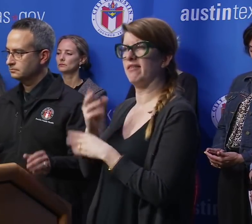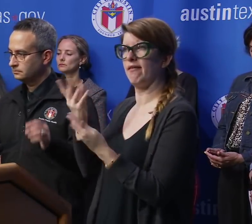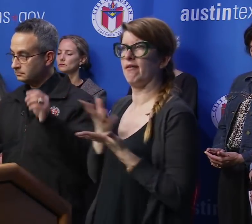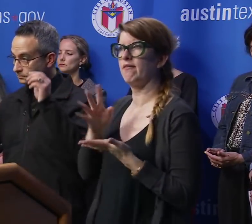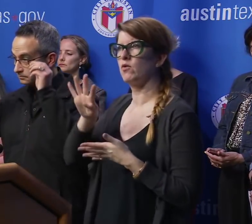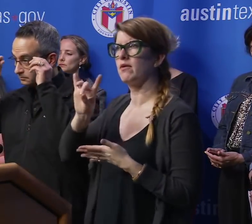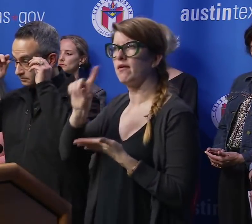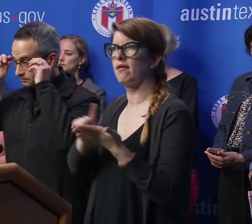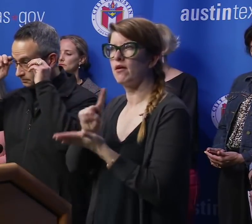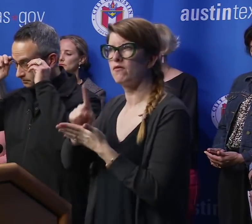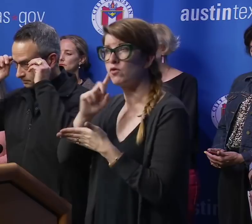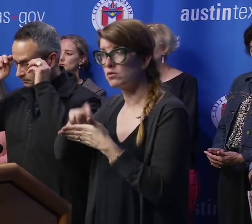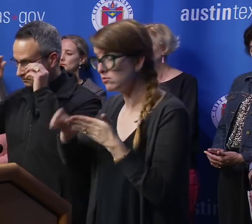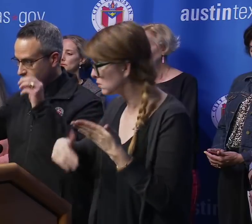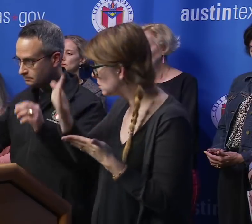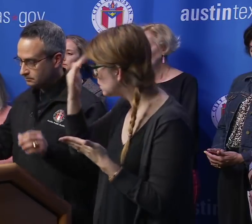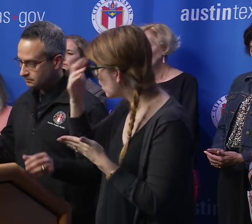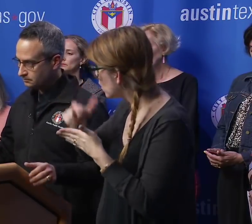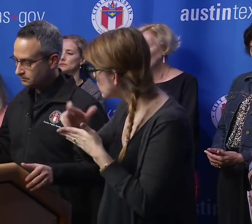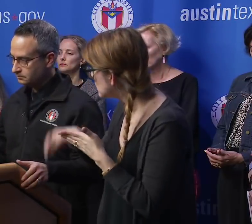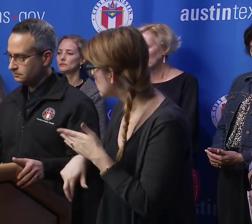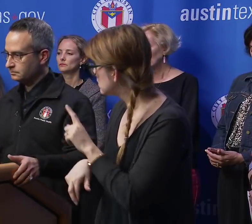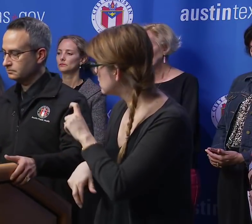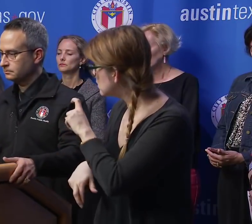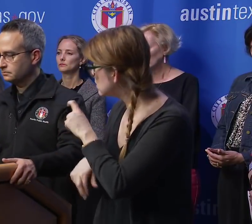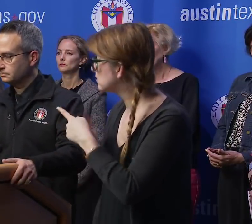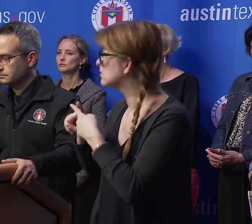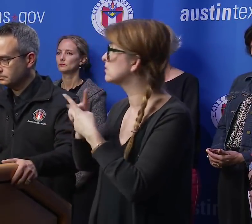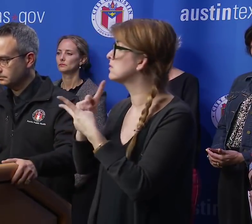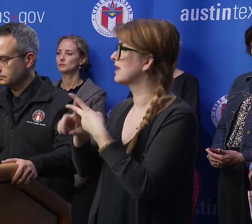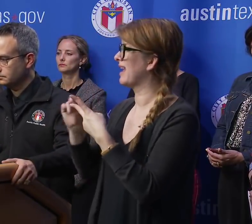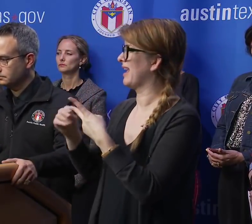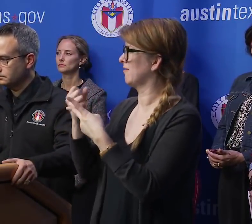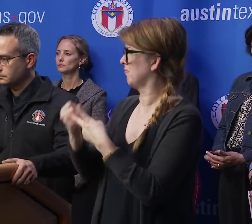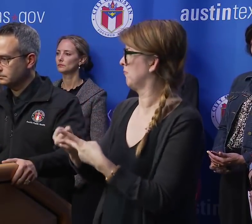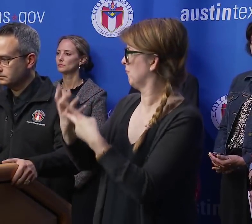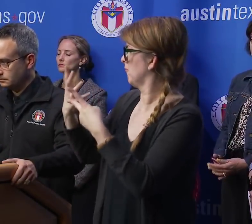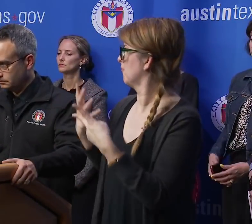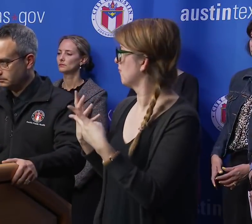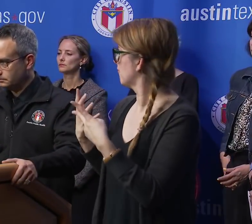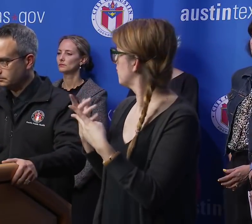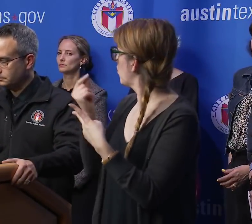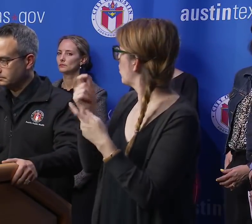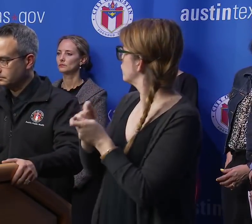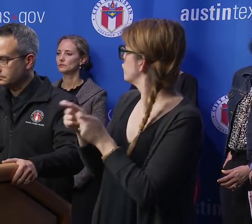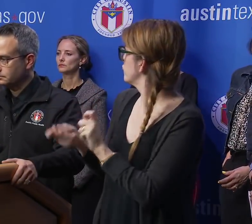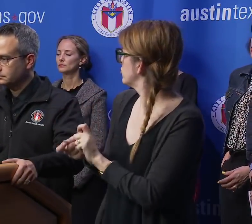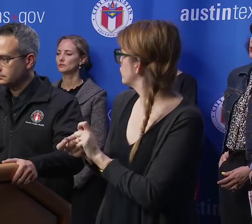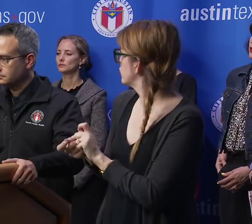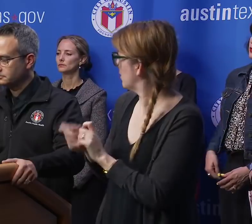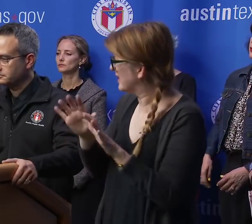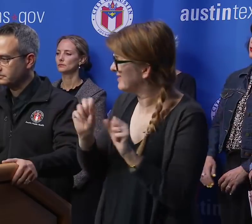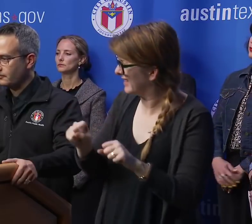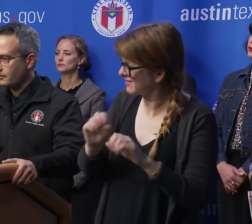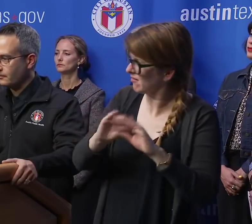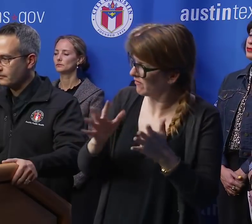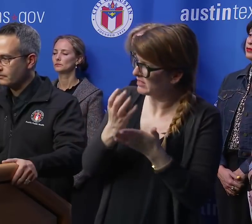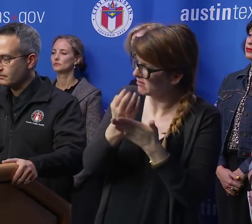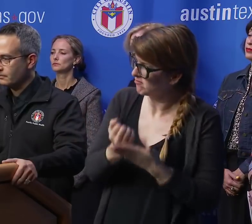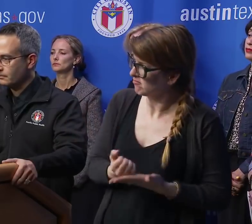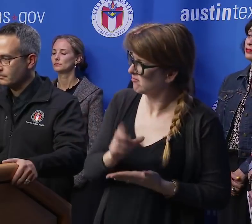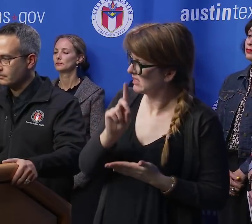results? Do you know those results and also expand upon what changed other than the .